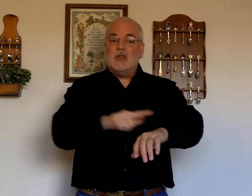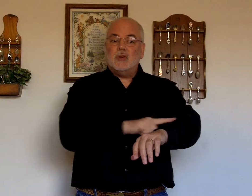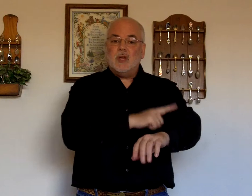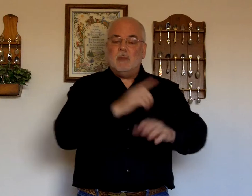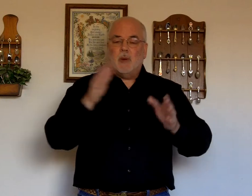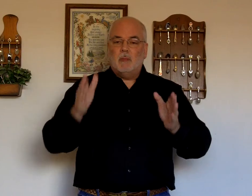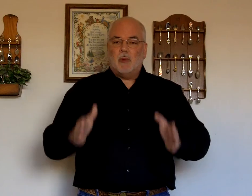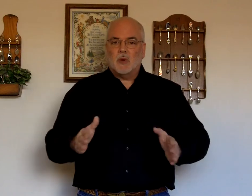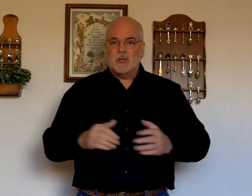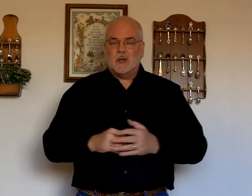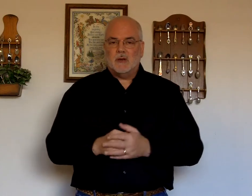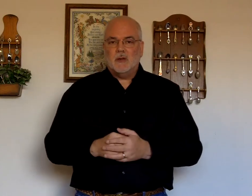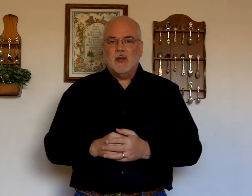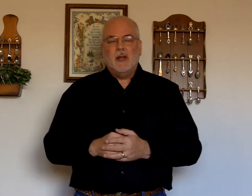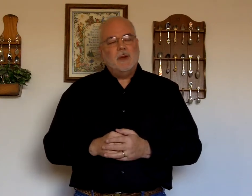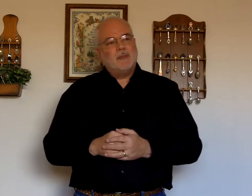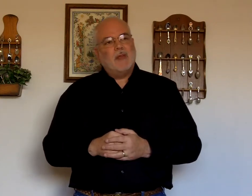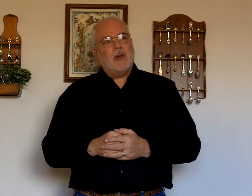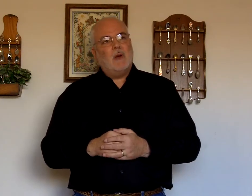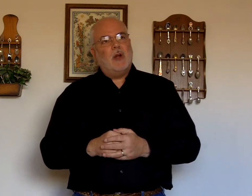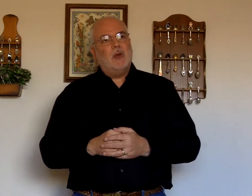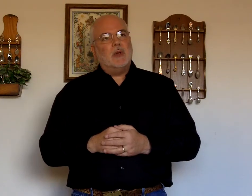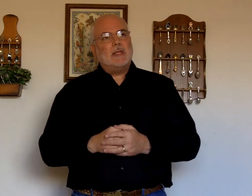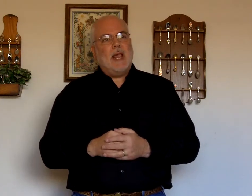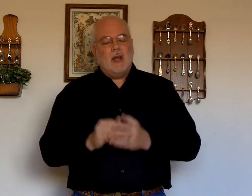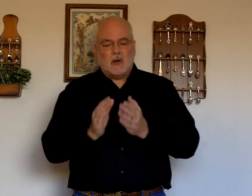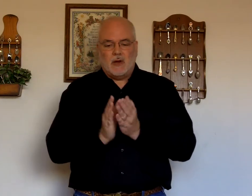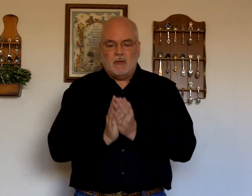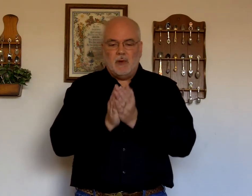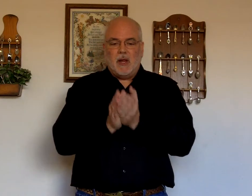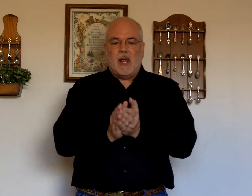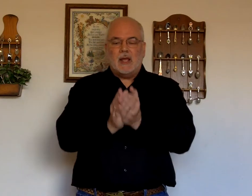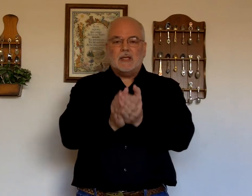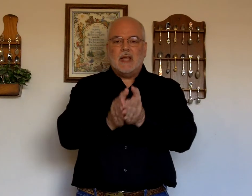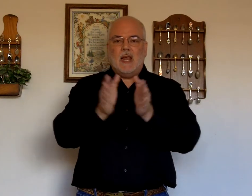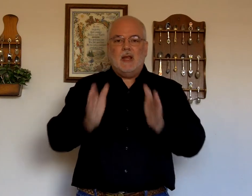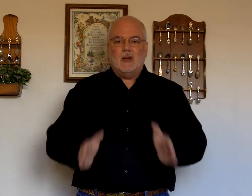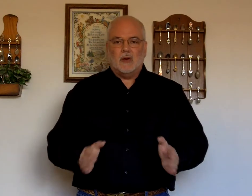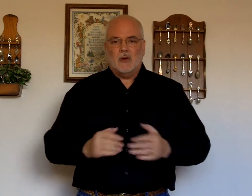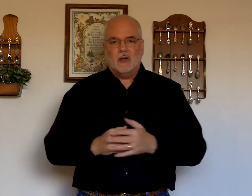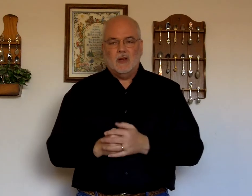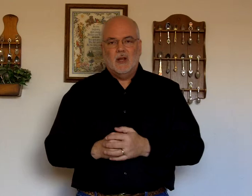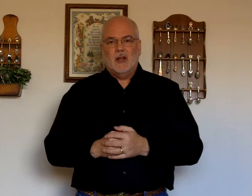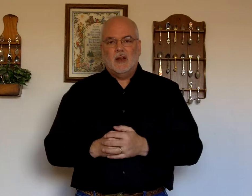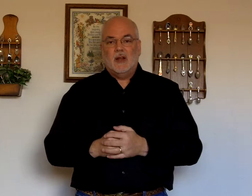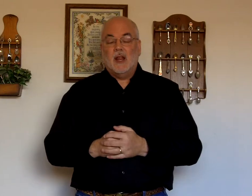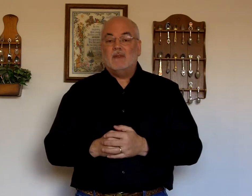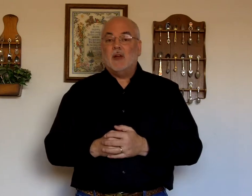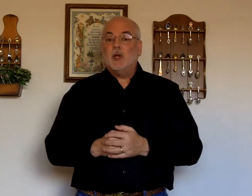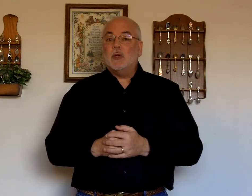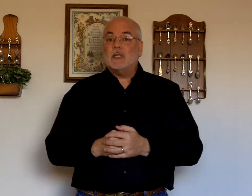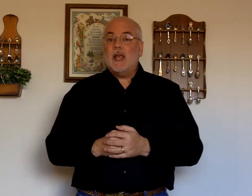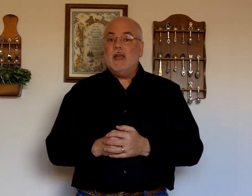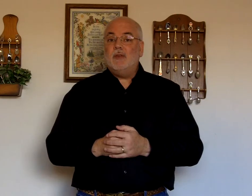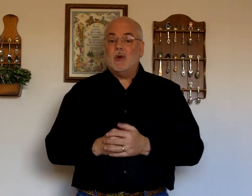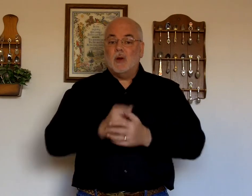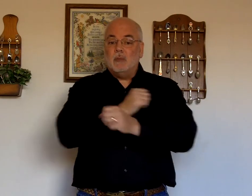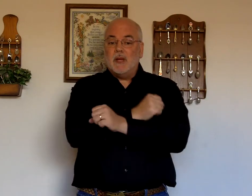sheep. Person. If I were to do a sailor. It would be a sailor. Savior. I do a savior. It be